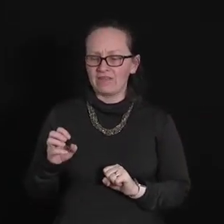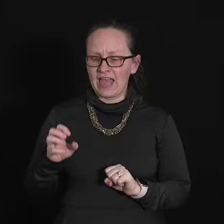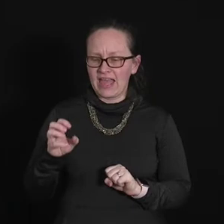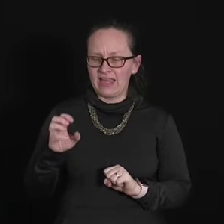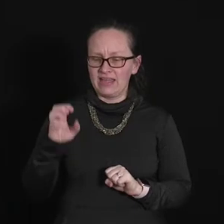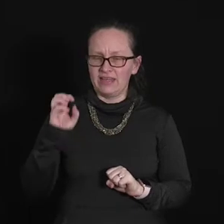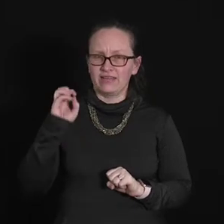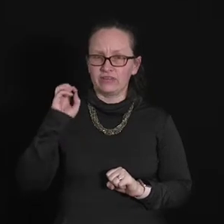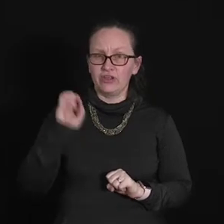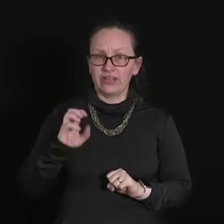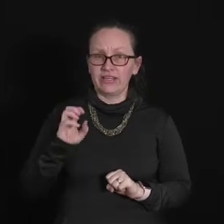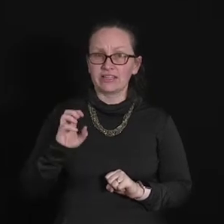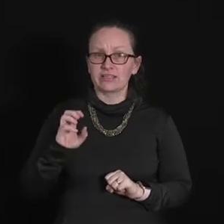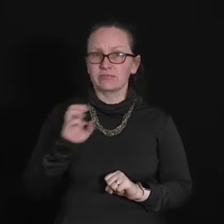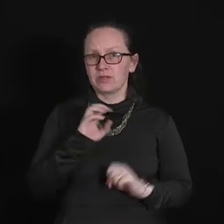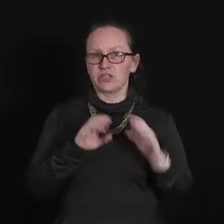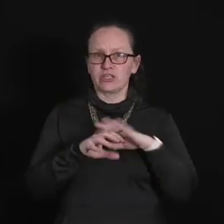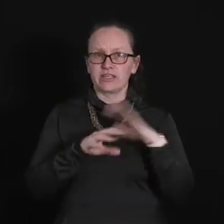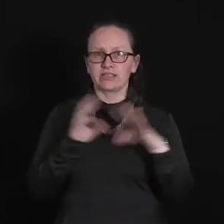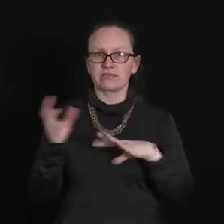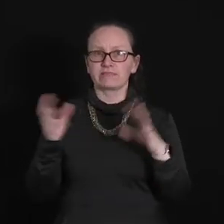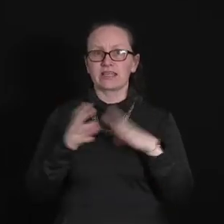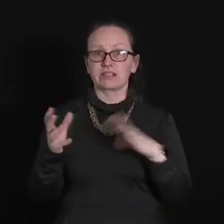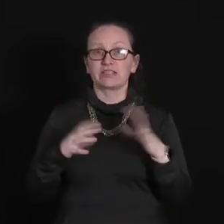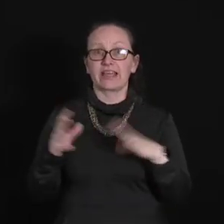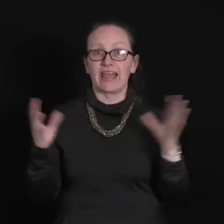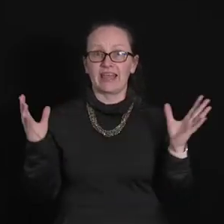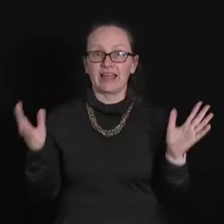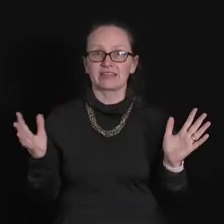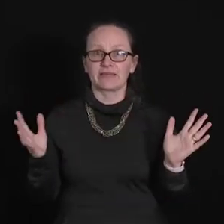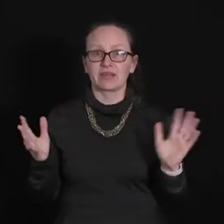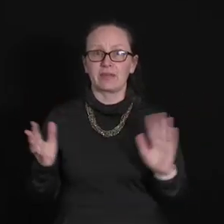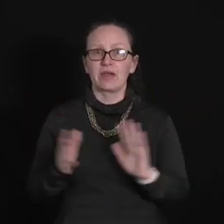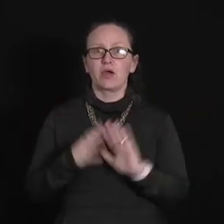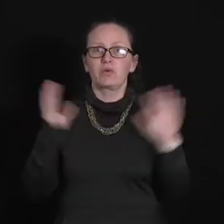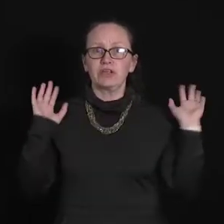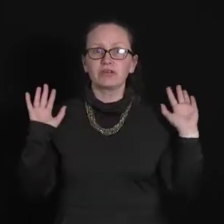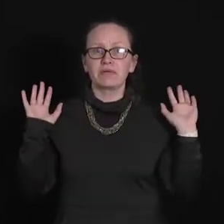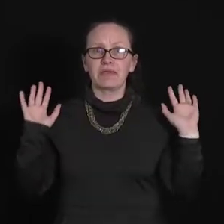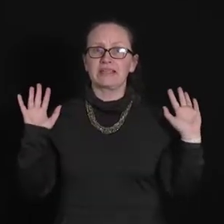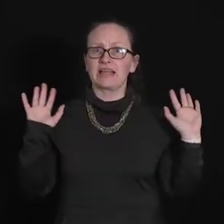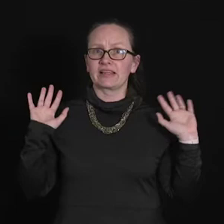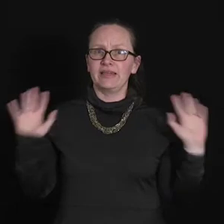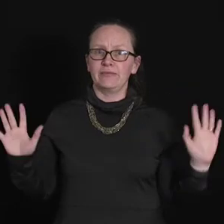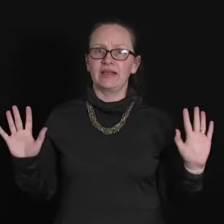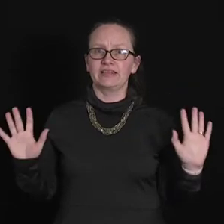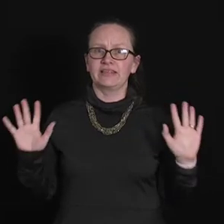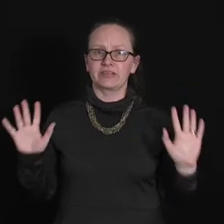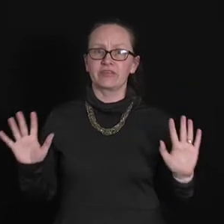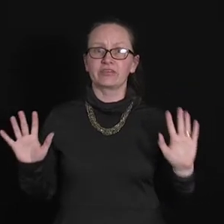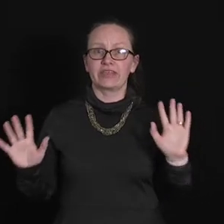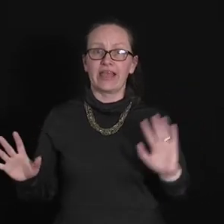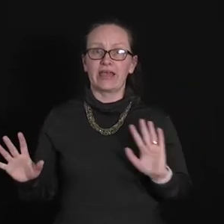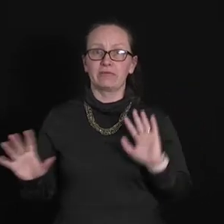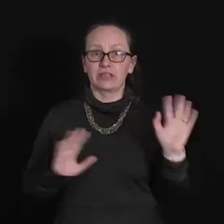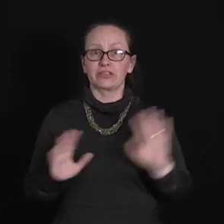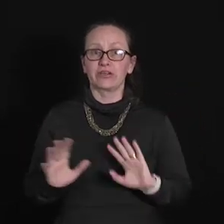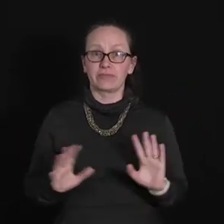a nucleus which is set to decay at some time. We don't know exactly when it's going to decay we just know the